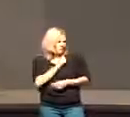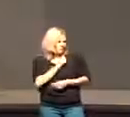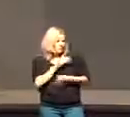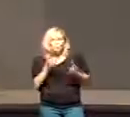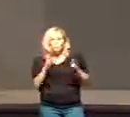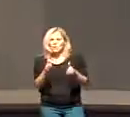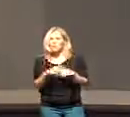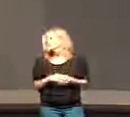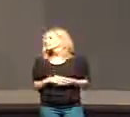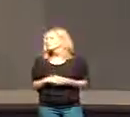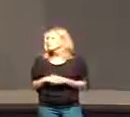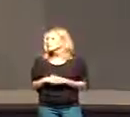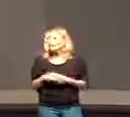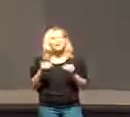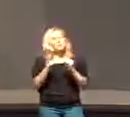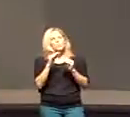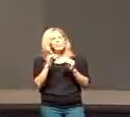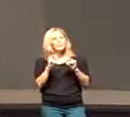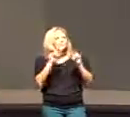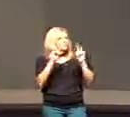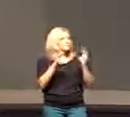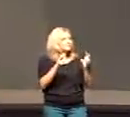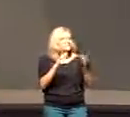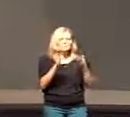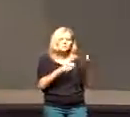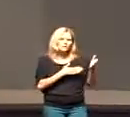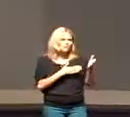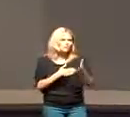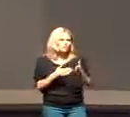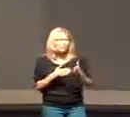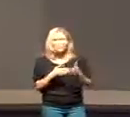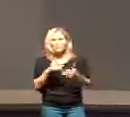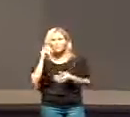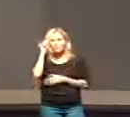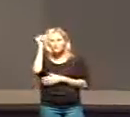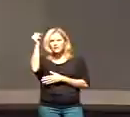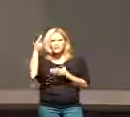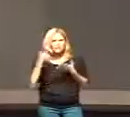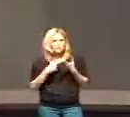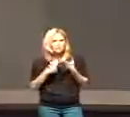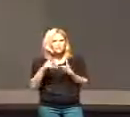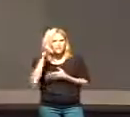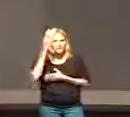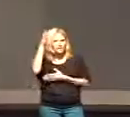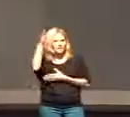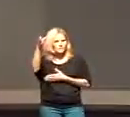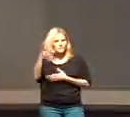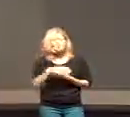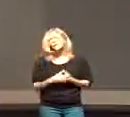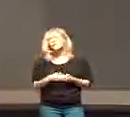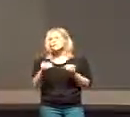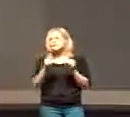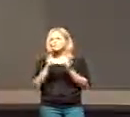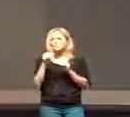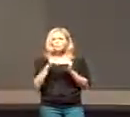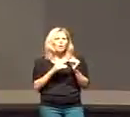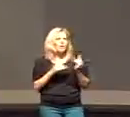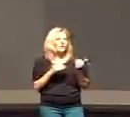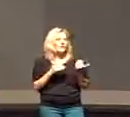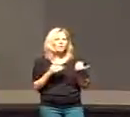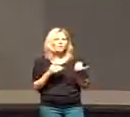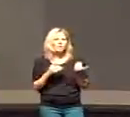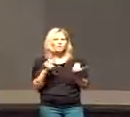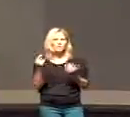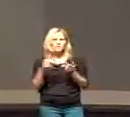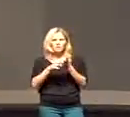Is he more than just the subject of a song or a theological concept? Is he more than something that you